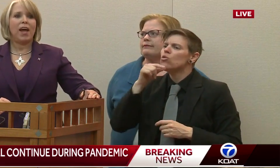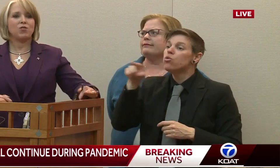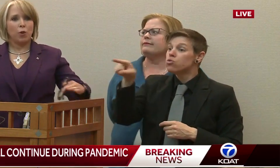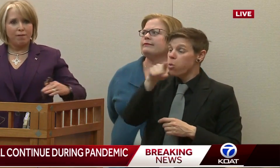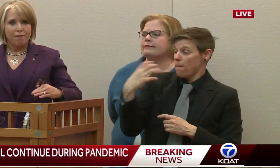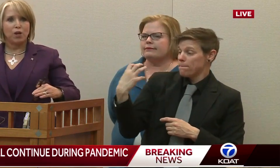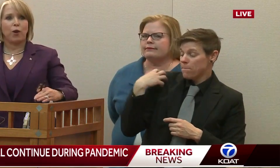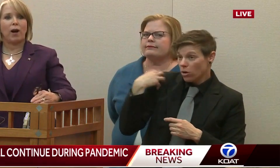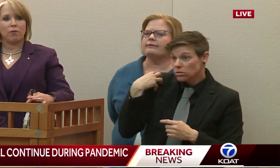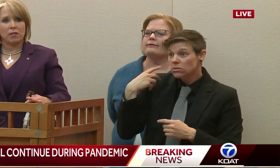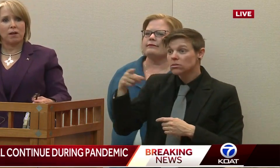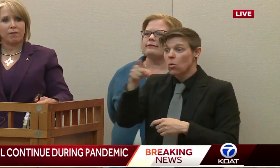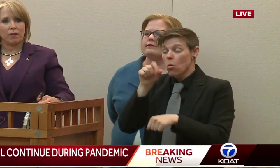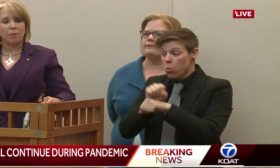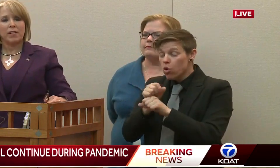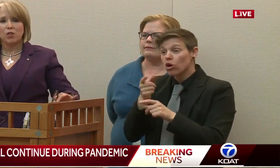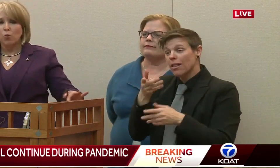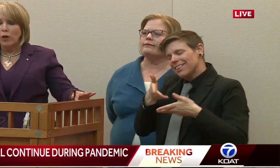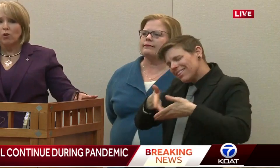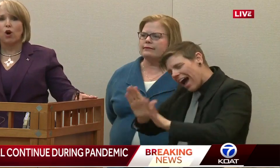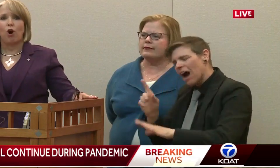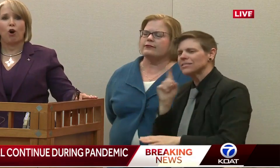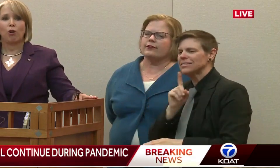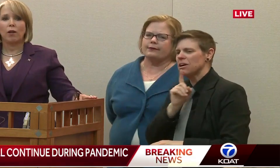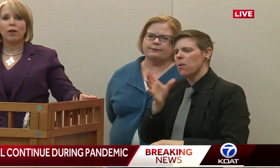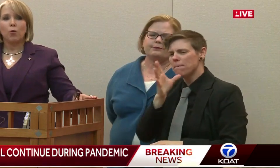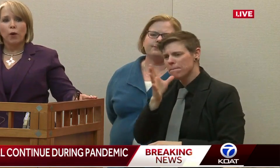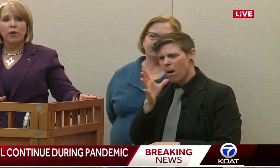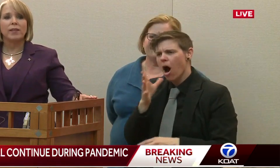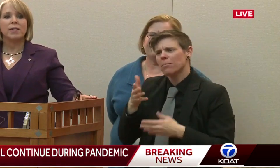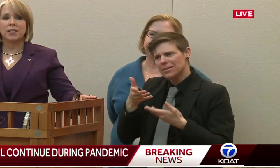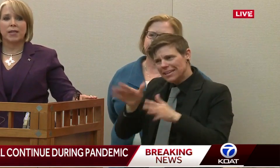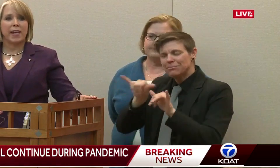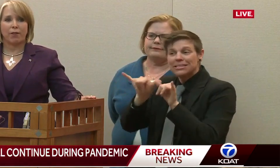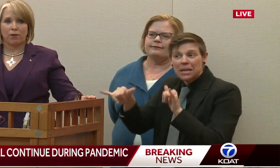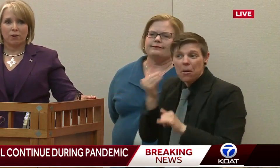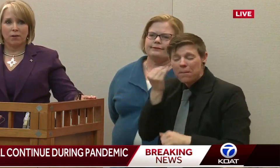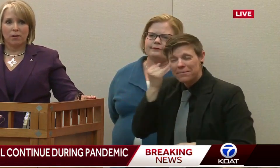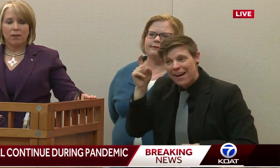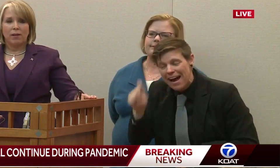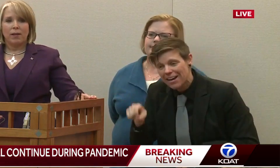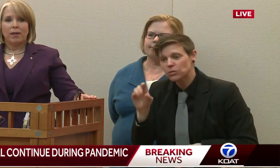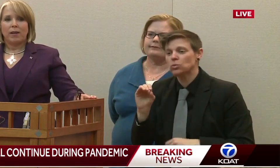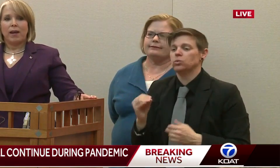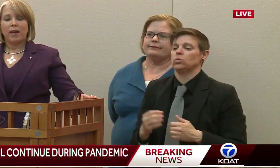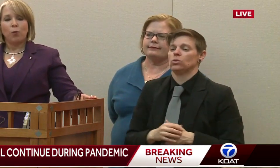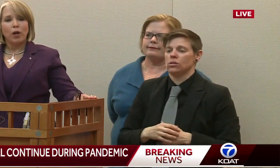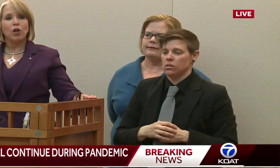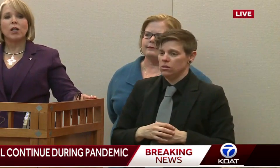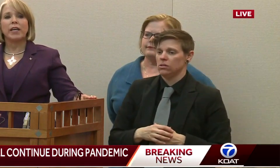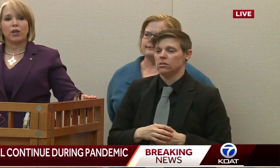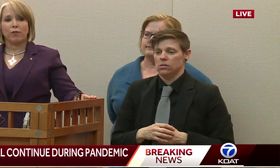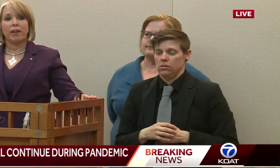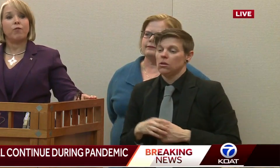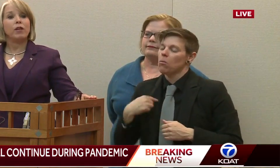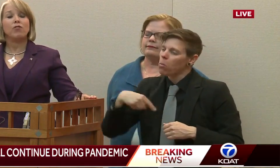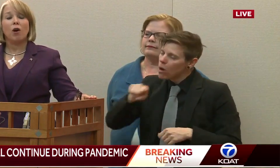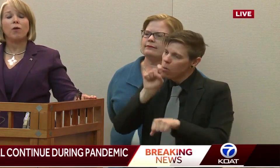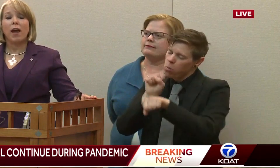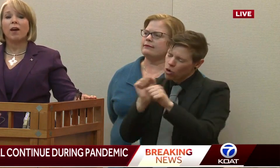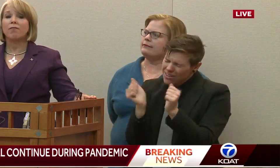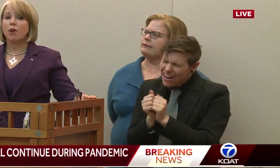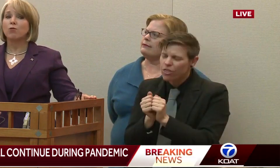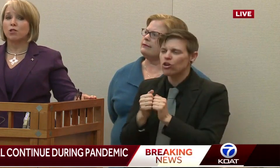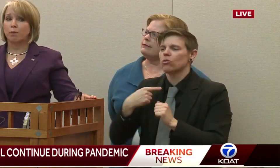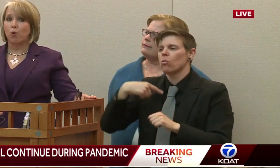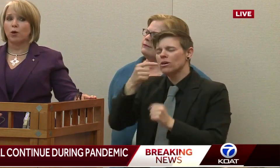home as we figure out this effort. I mean, it's a real call. We're in this together. And we are clear that if we